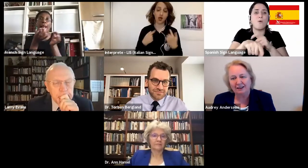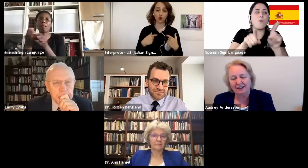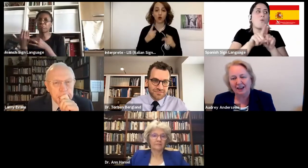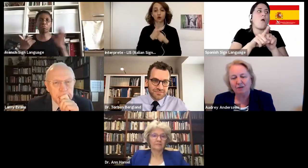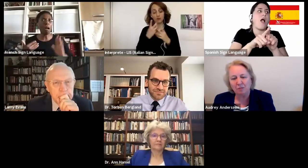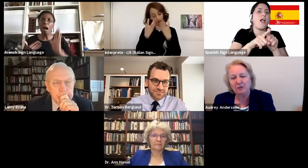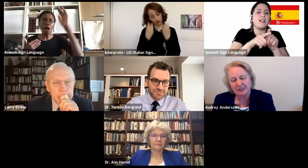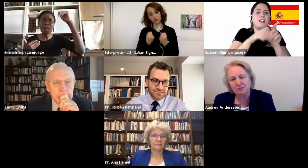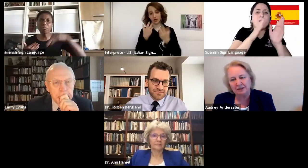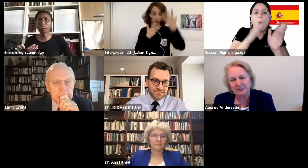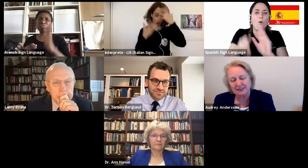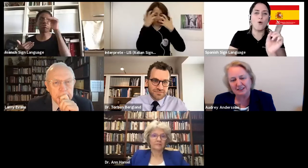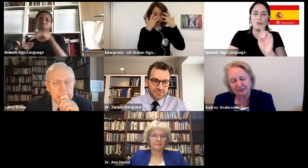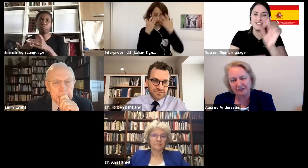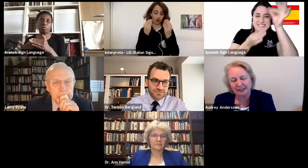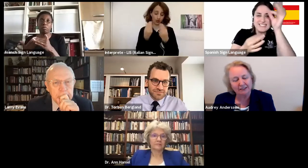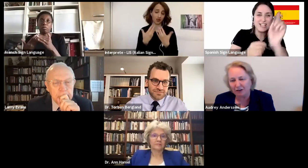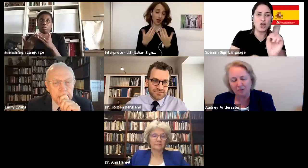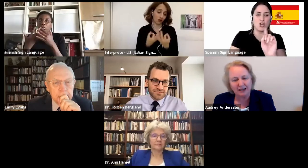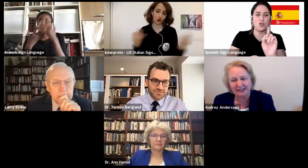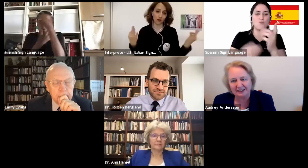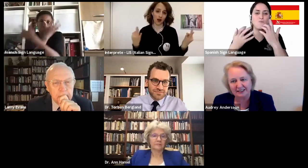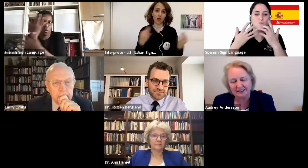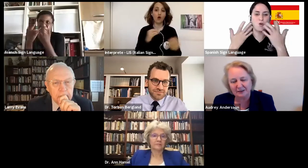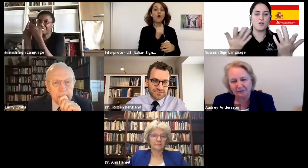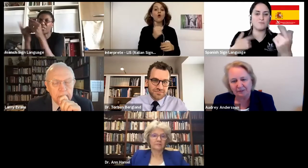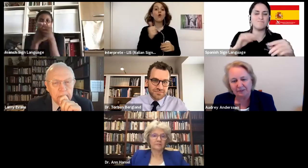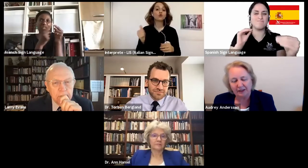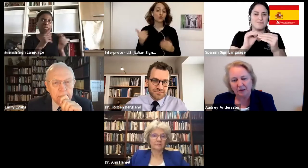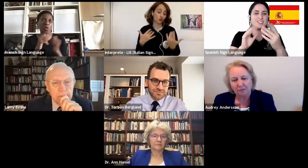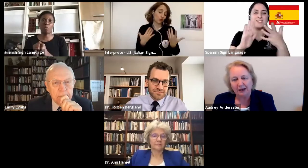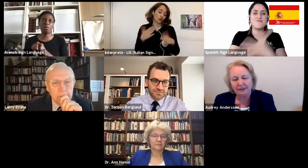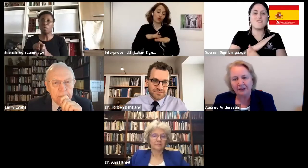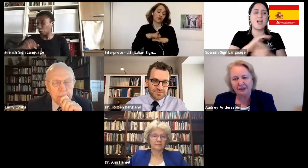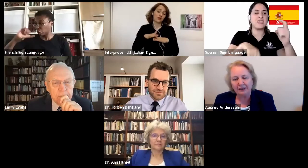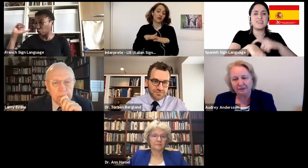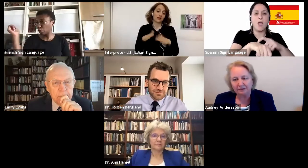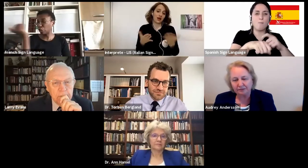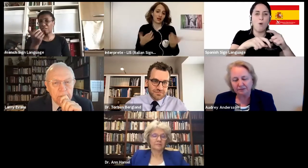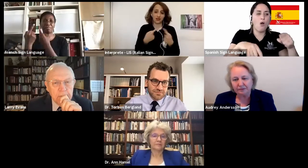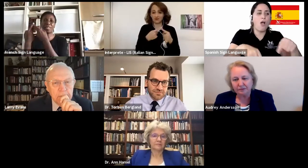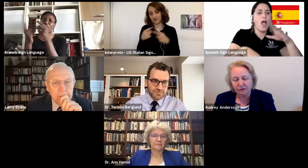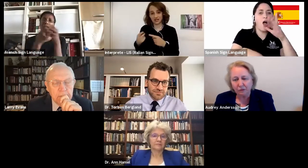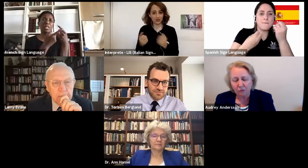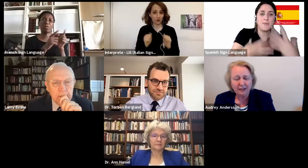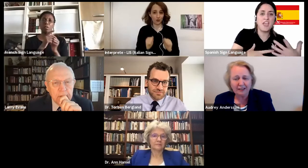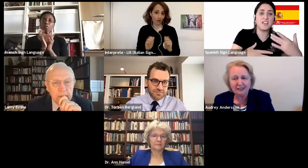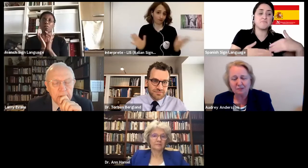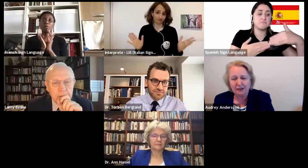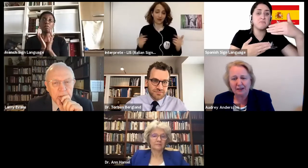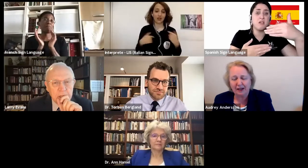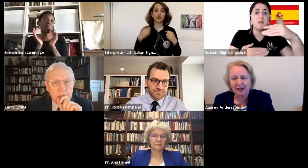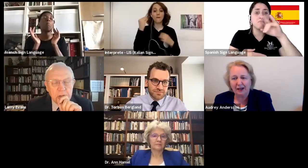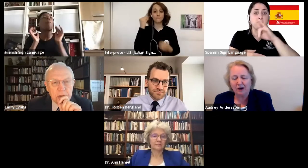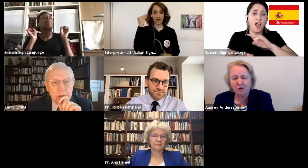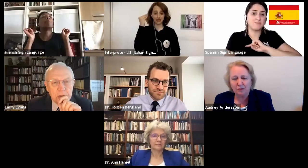can, everyone will experience it differently. There are commonalities, but I think we need